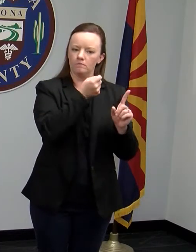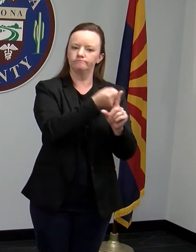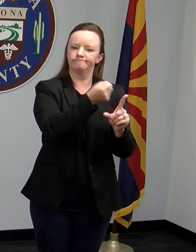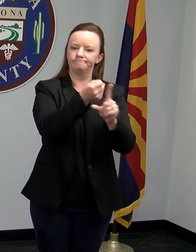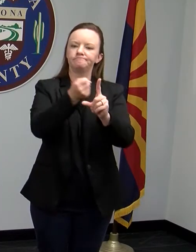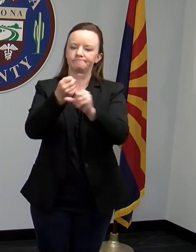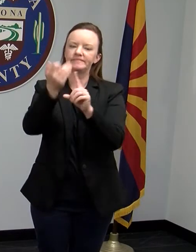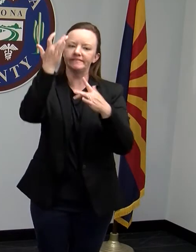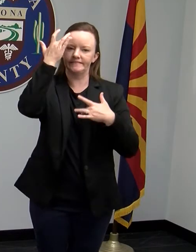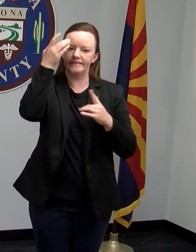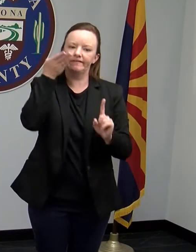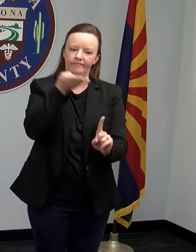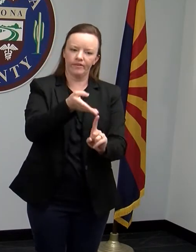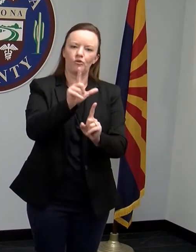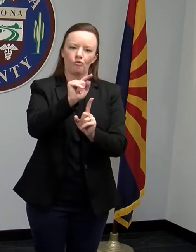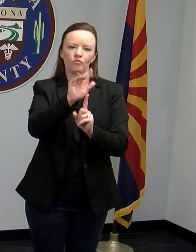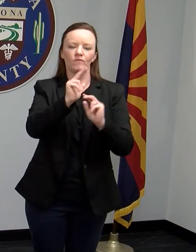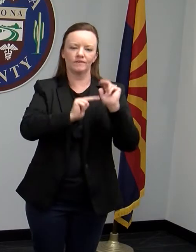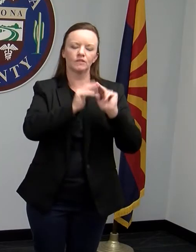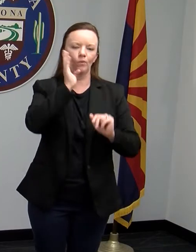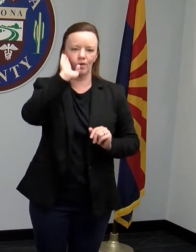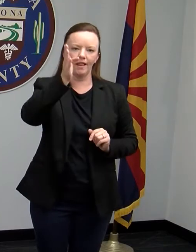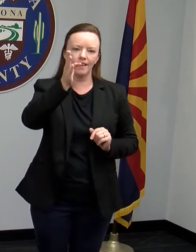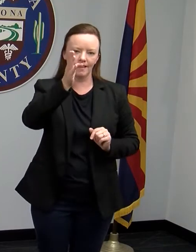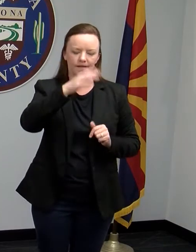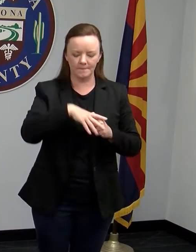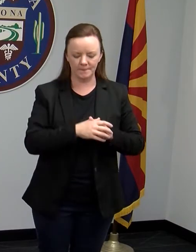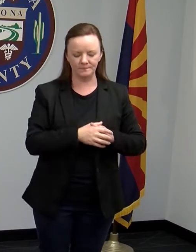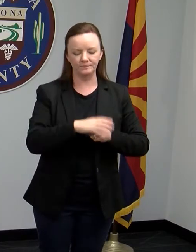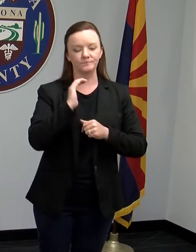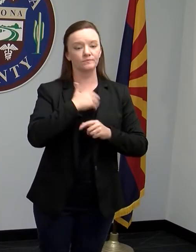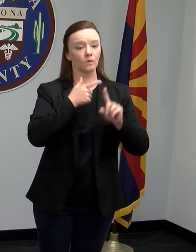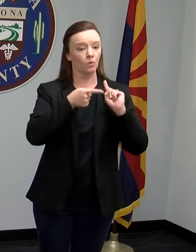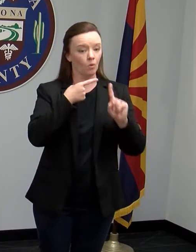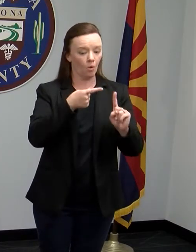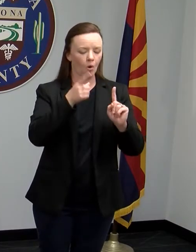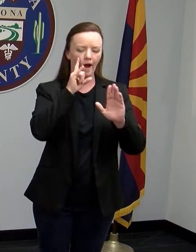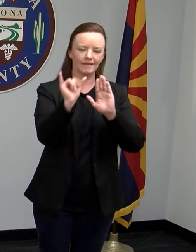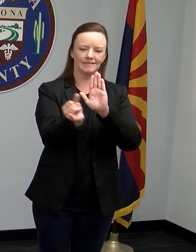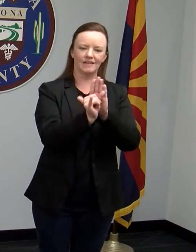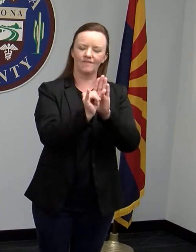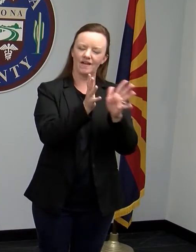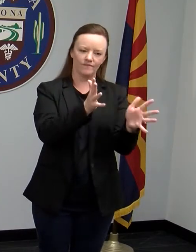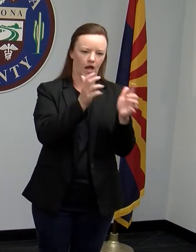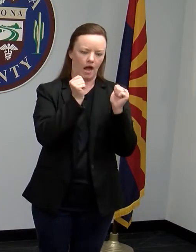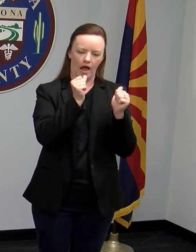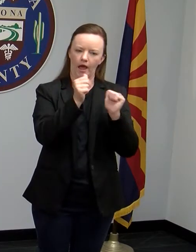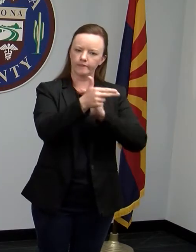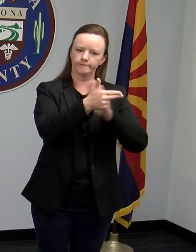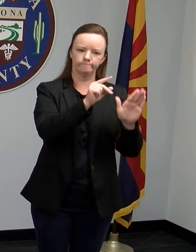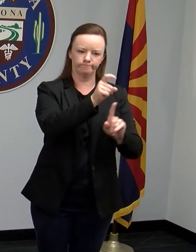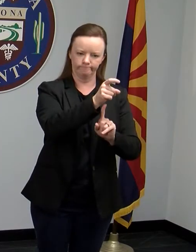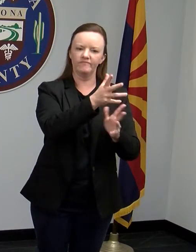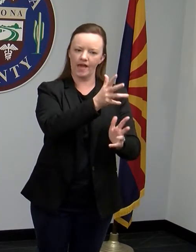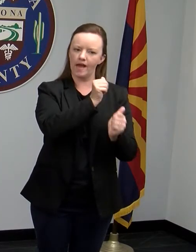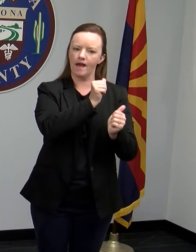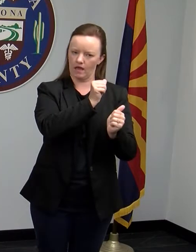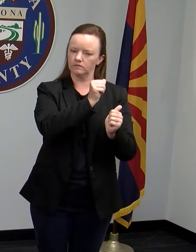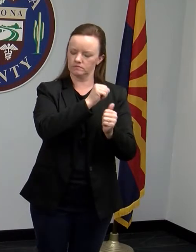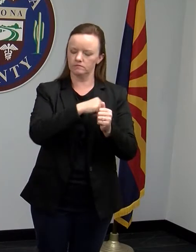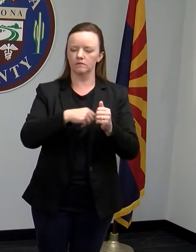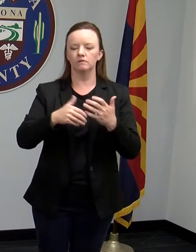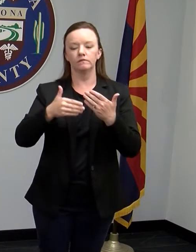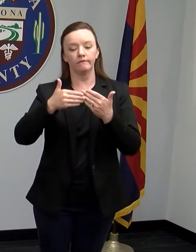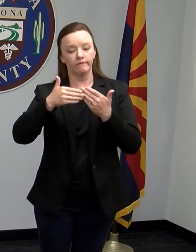facilities. Our goal is to identify those cases as quickly as possible and to make sure that everyone